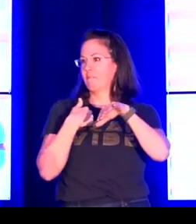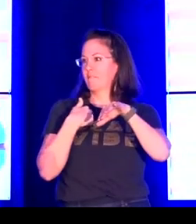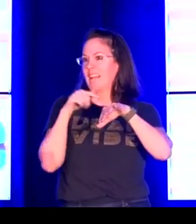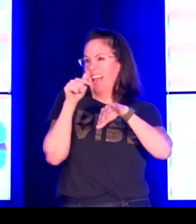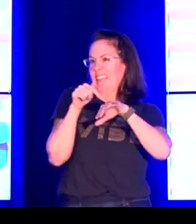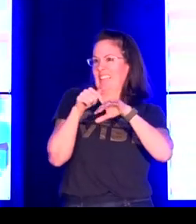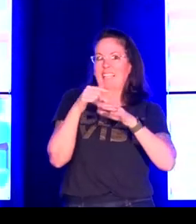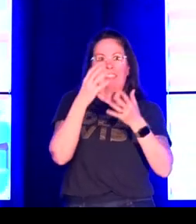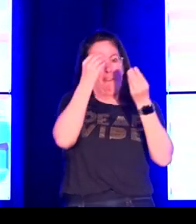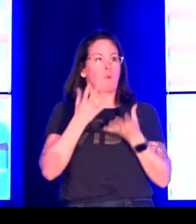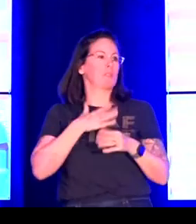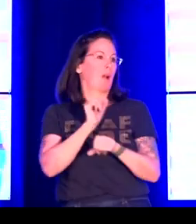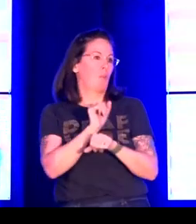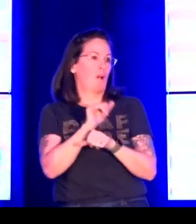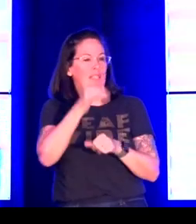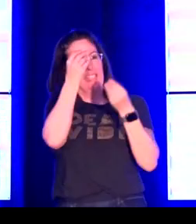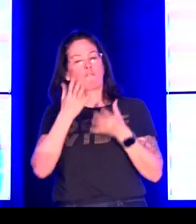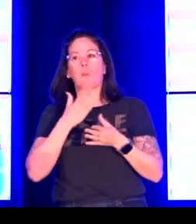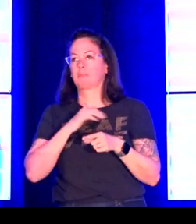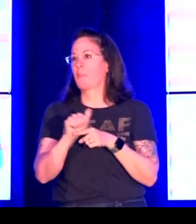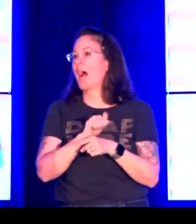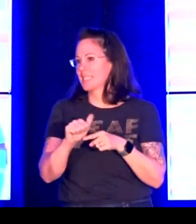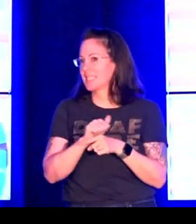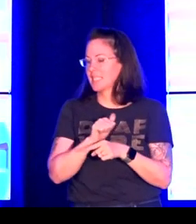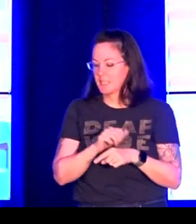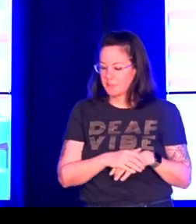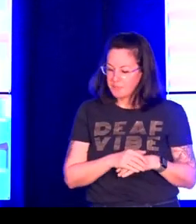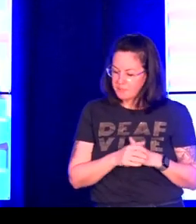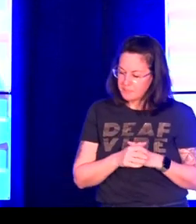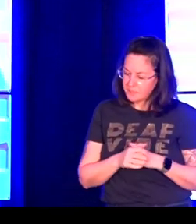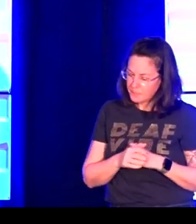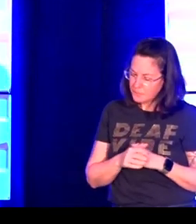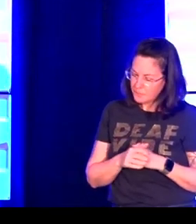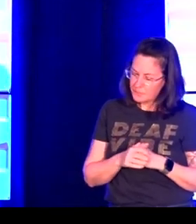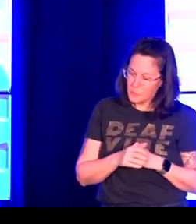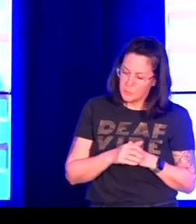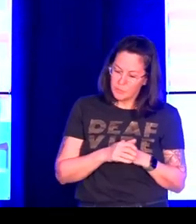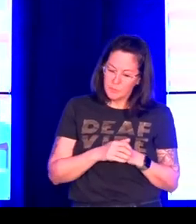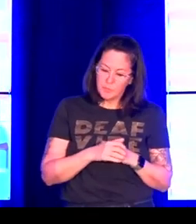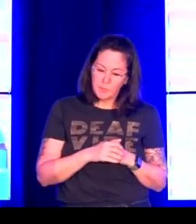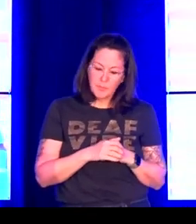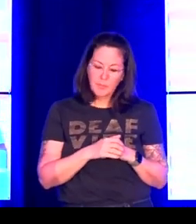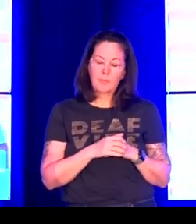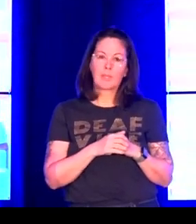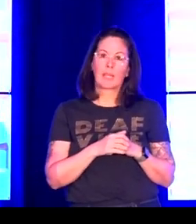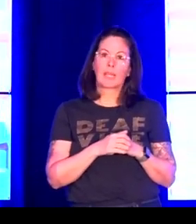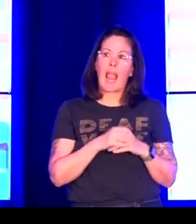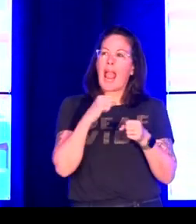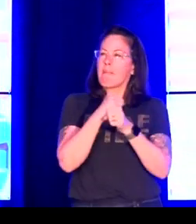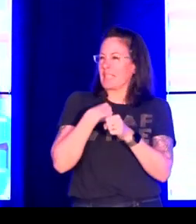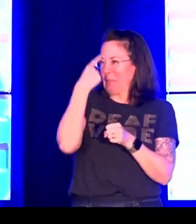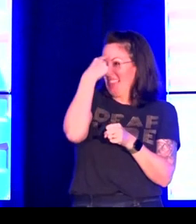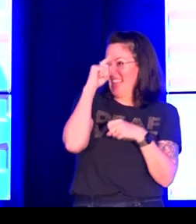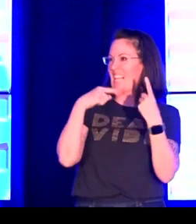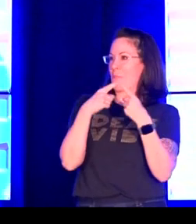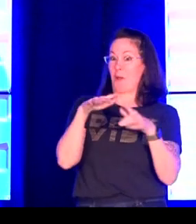And across those varieties of ways of being, there are lots of different overlaps. And again, all of that